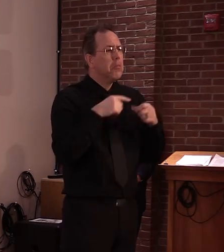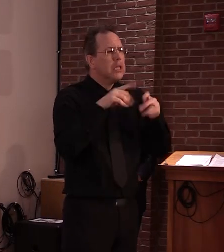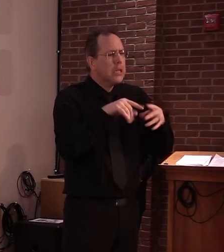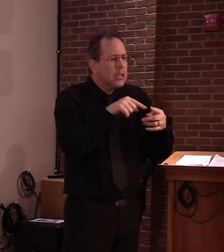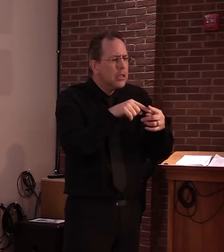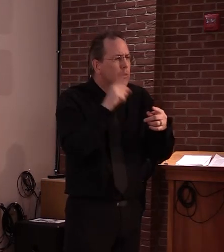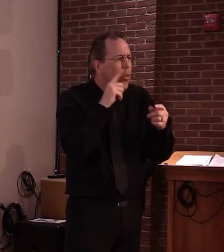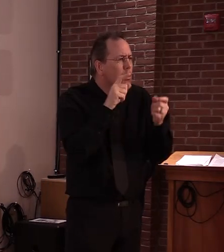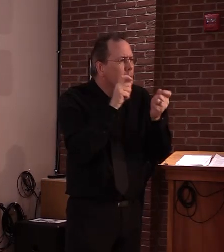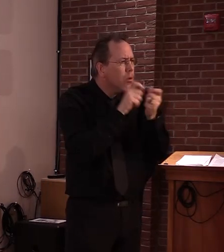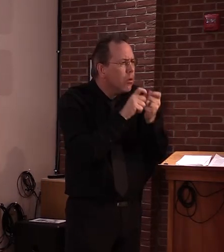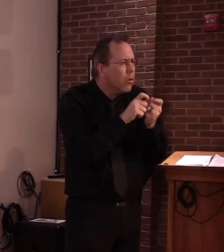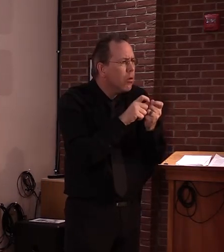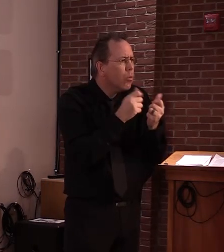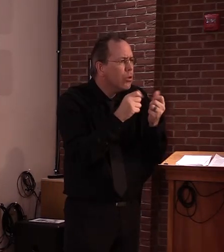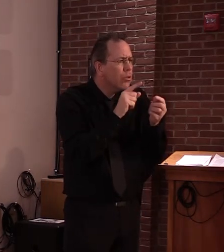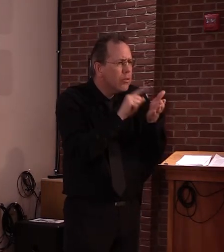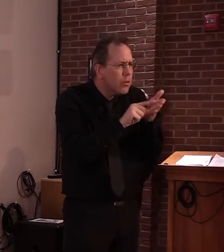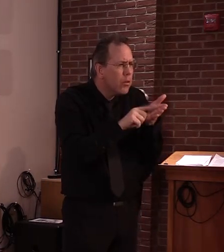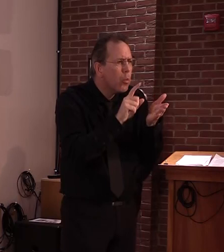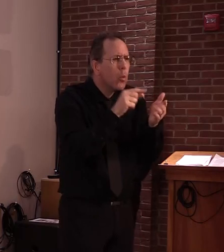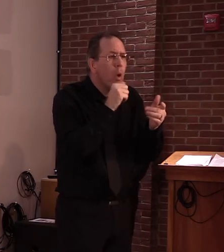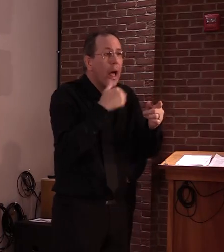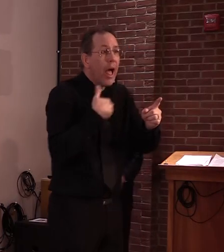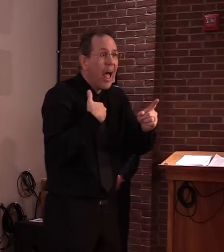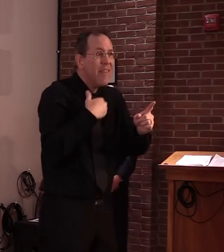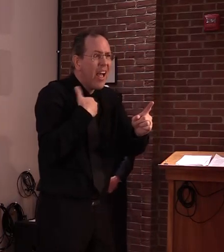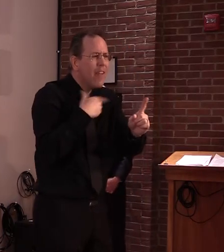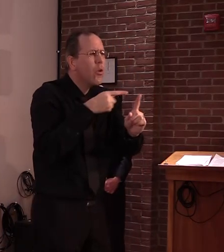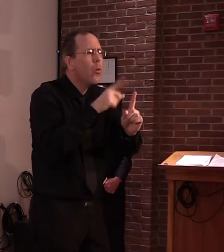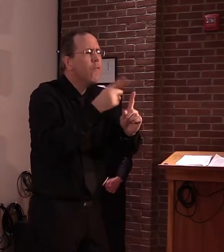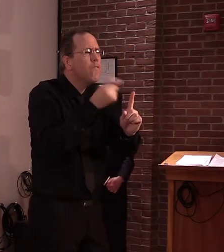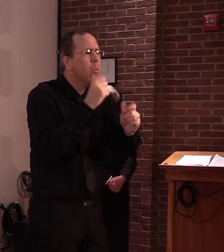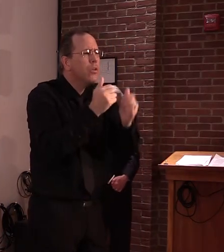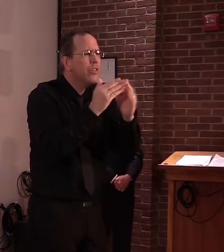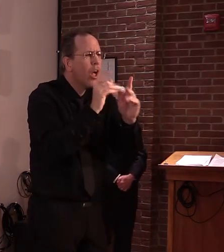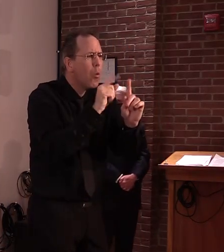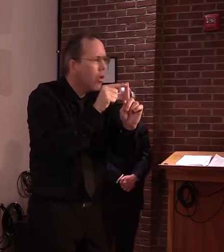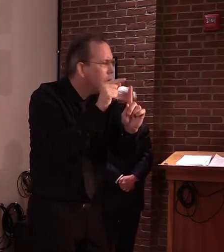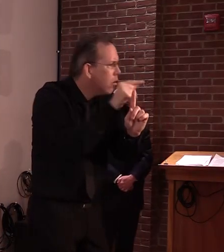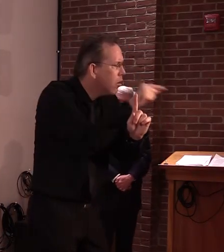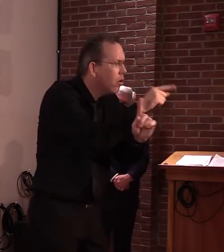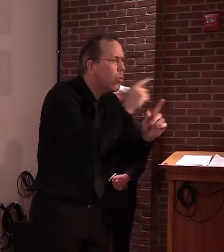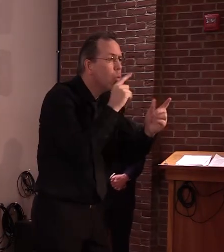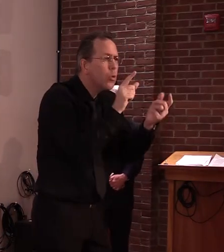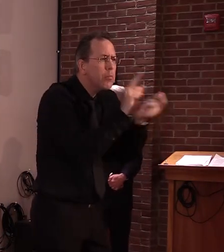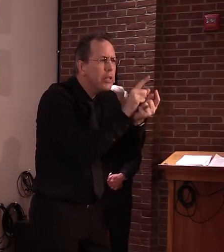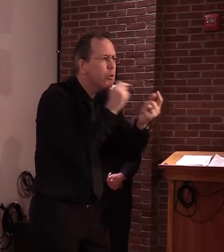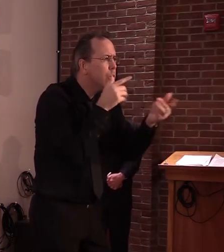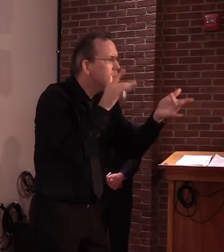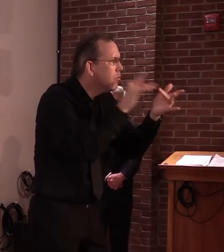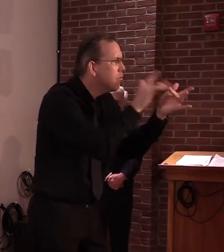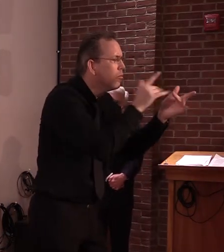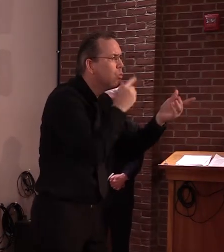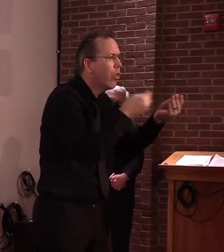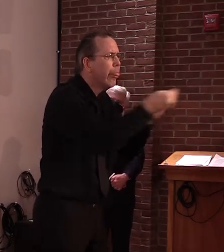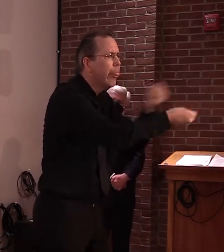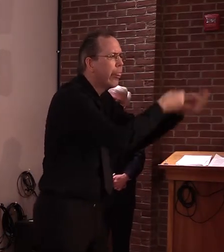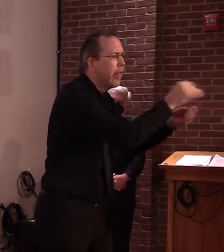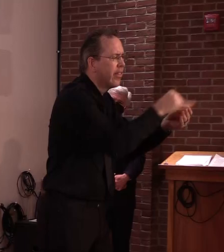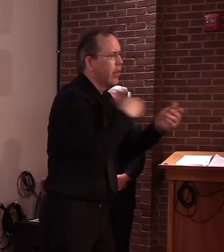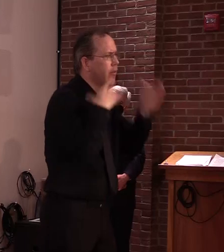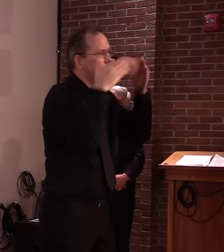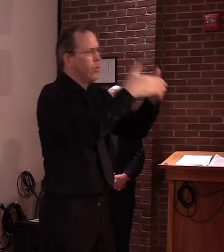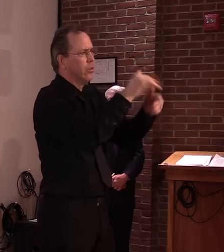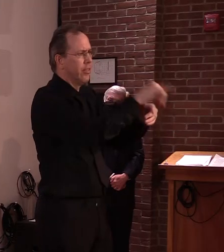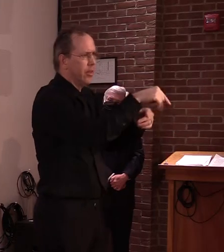case came up to determine who you came in contact with, for instance. And at that point, trying to to